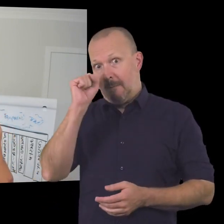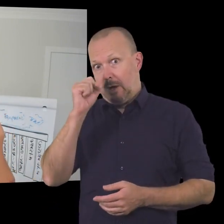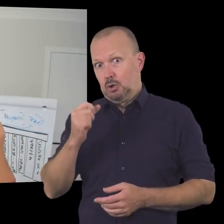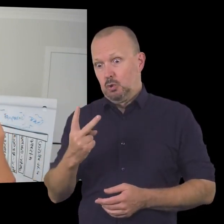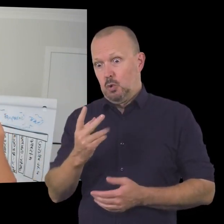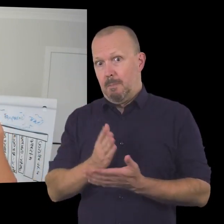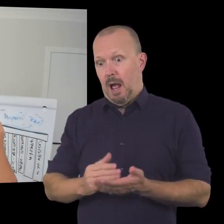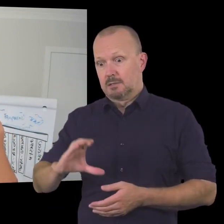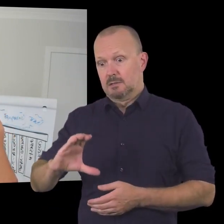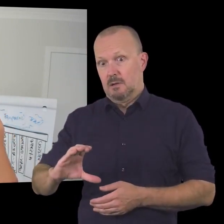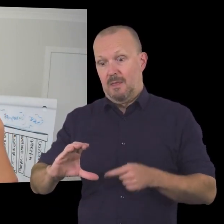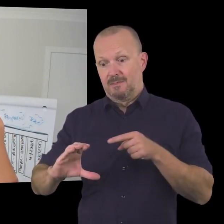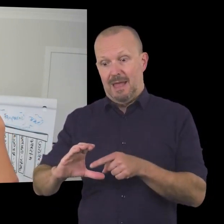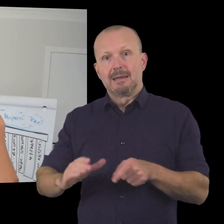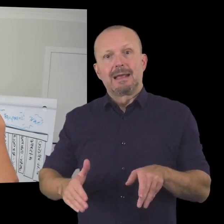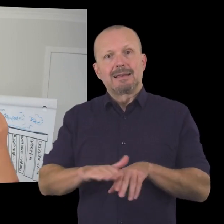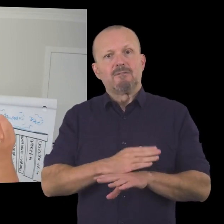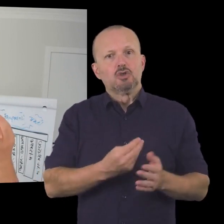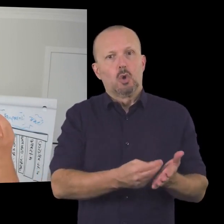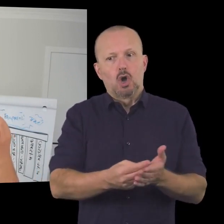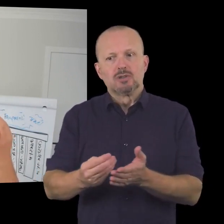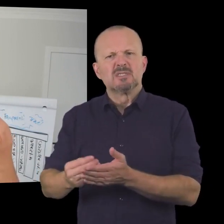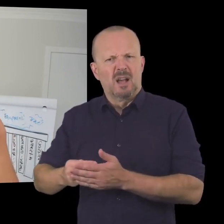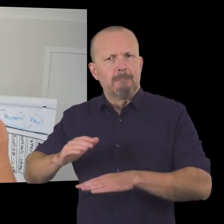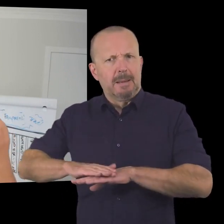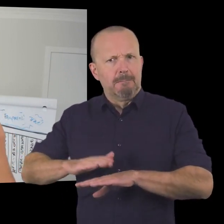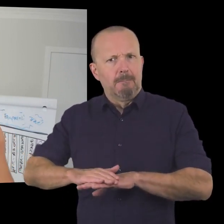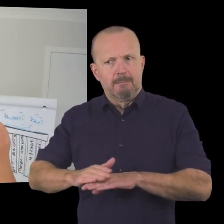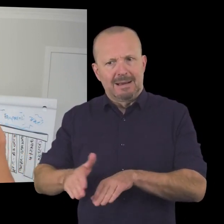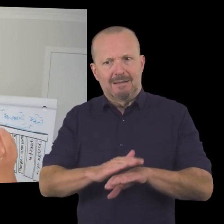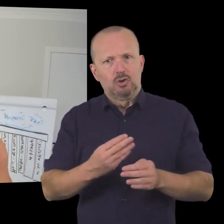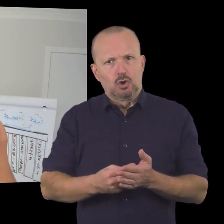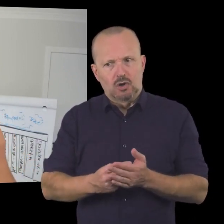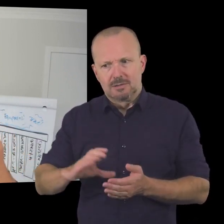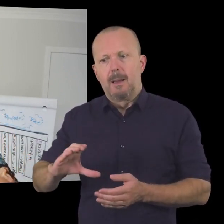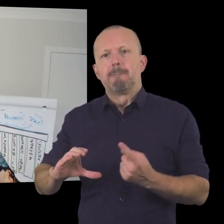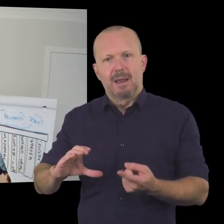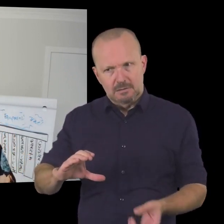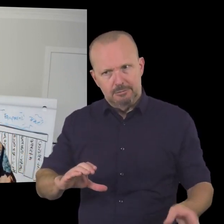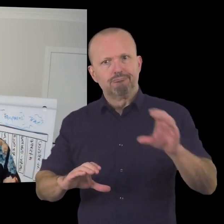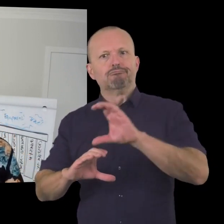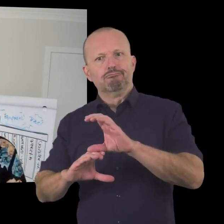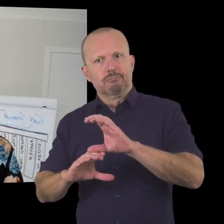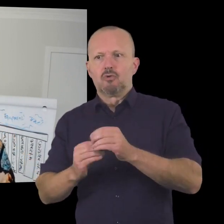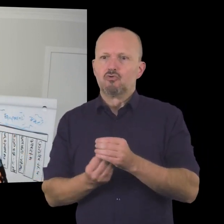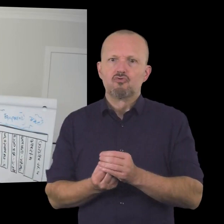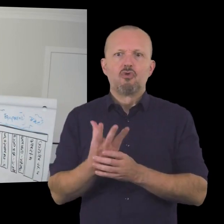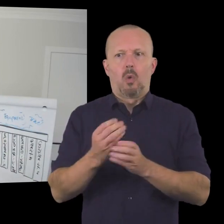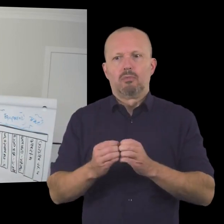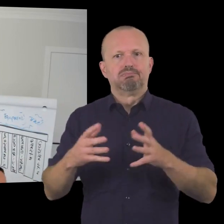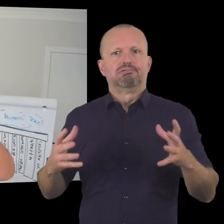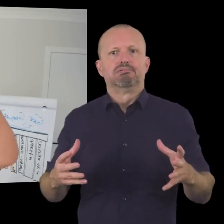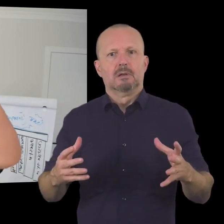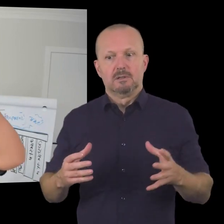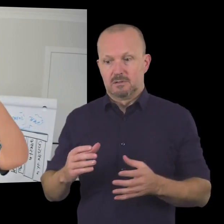you need to achieve your uh your your to grow your organization to grow your programs and activities or achieve your uh long-term or strategic